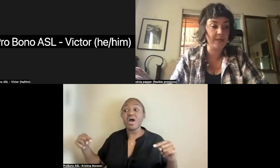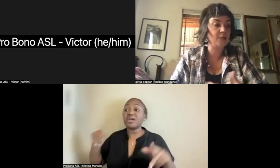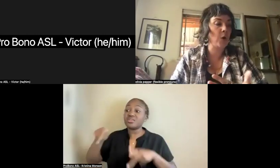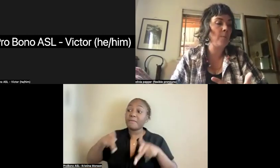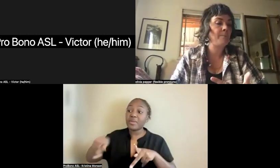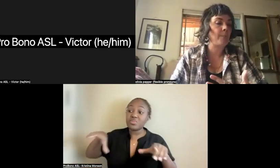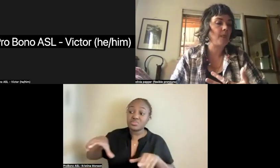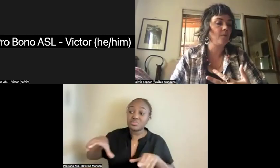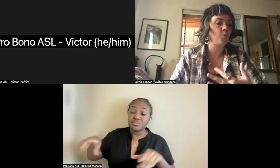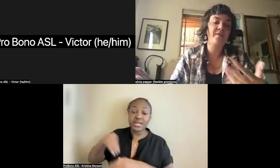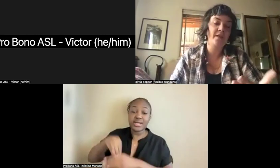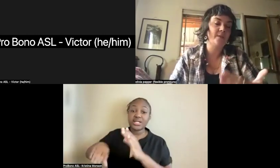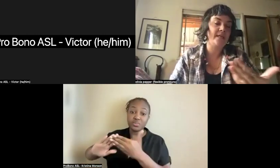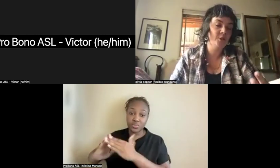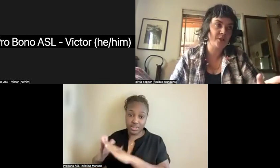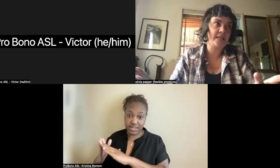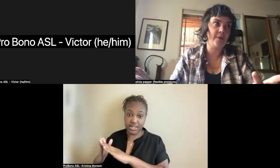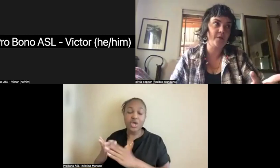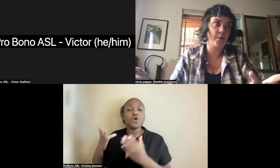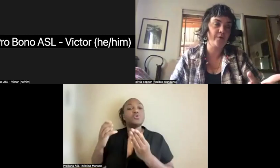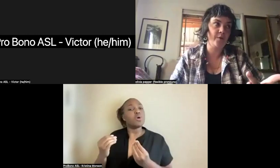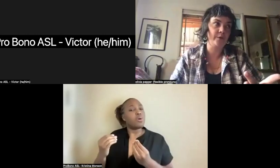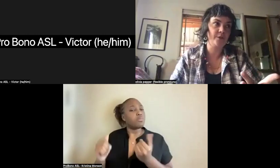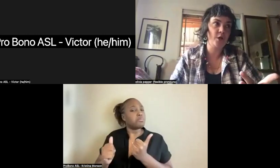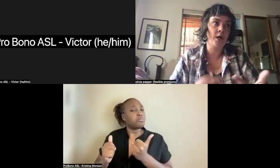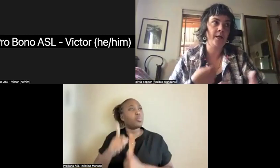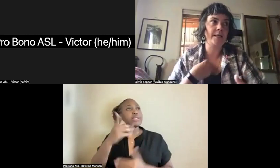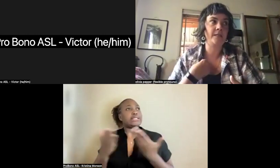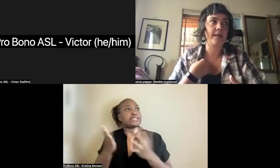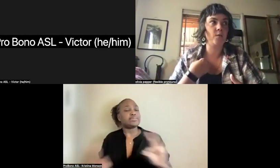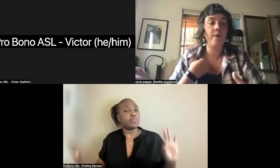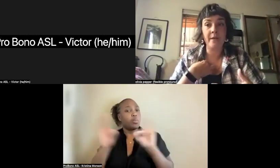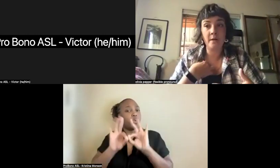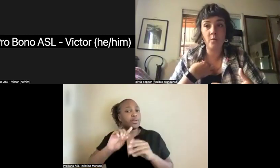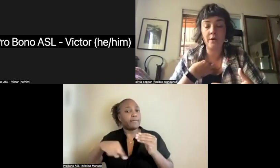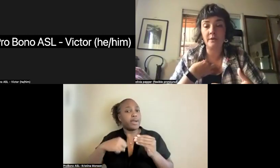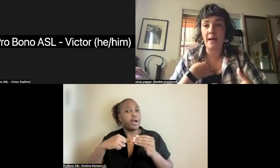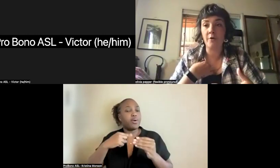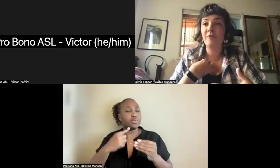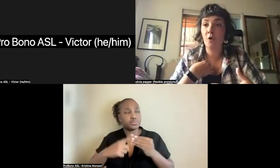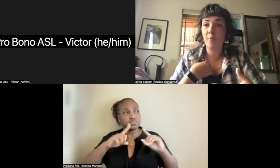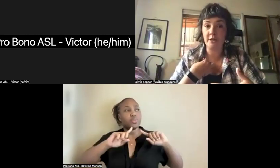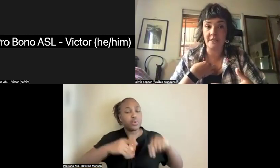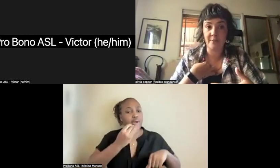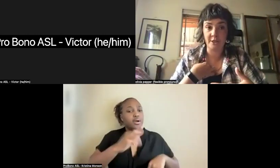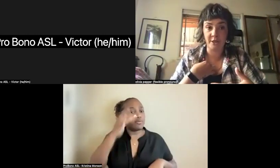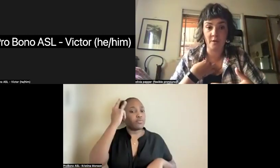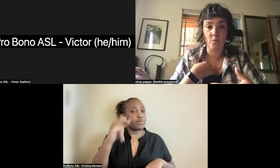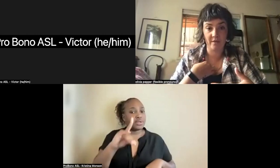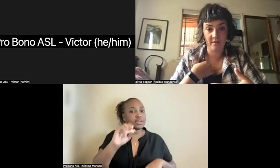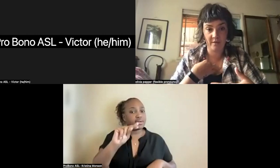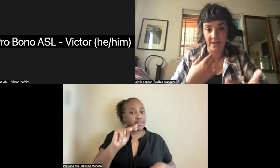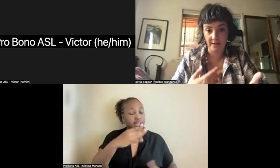communities. So one thing that was interesting about the Order of the Golden Dawn is that women were allowed full participation